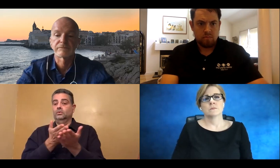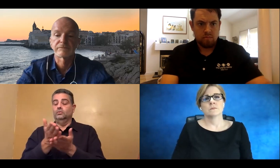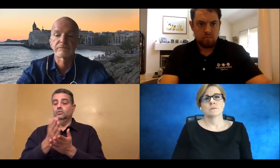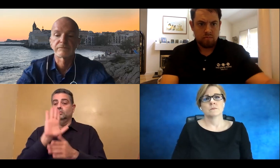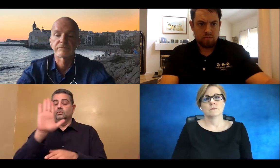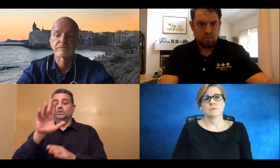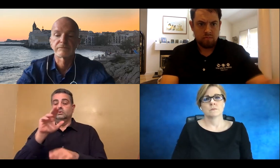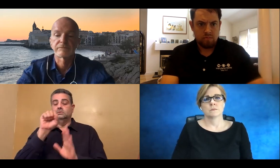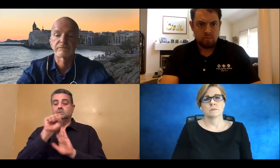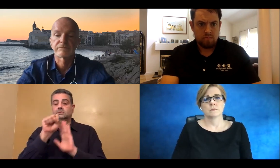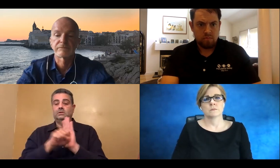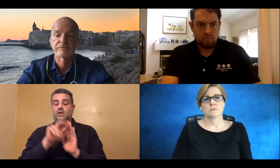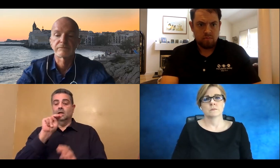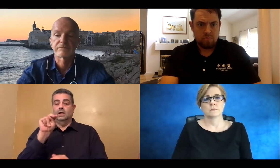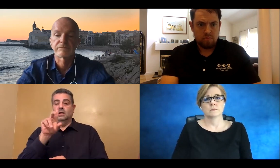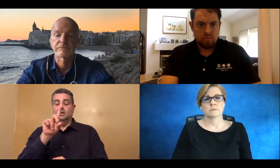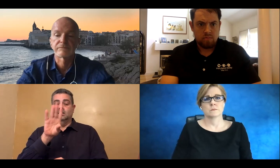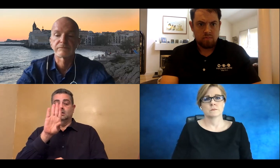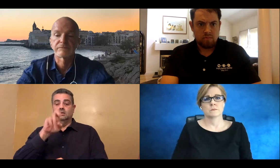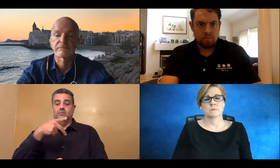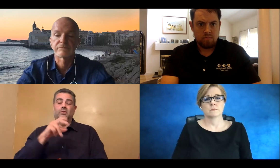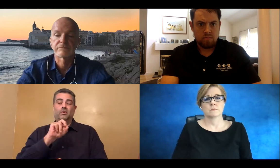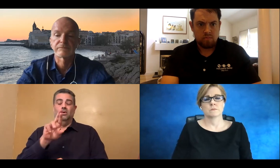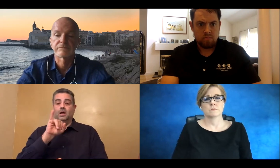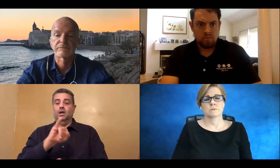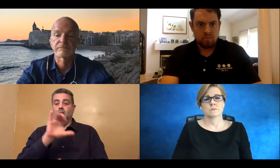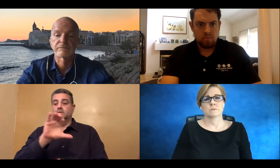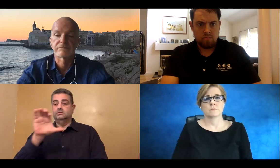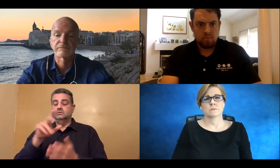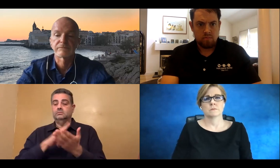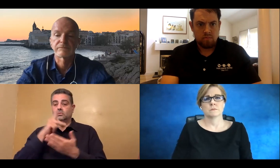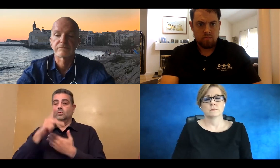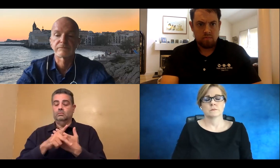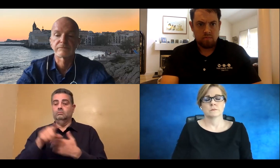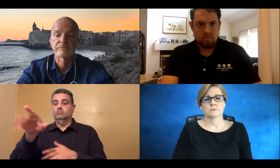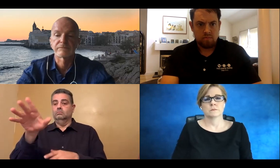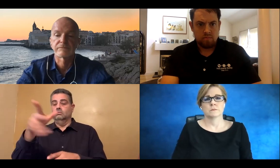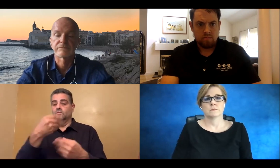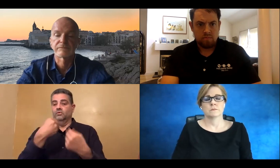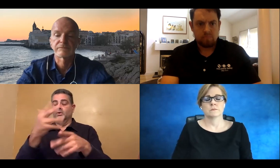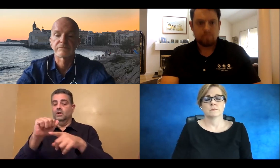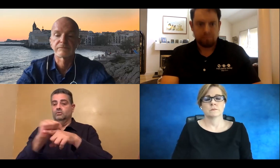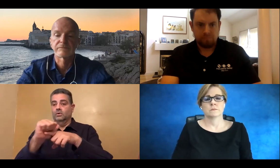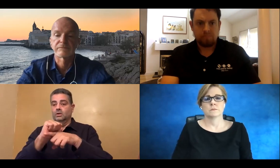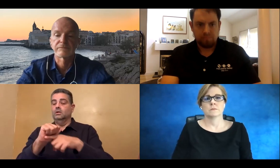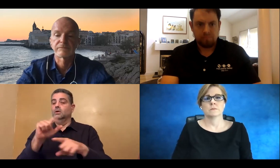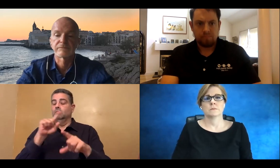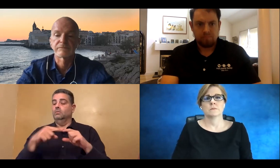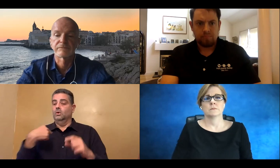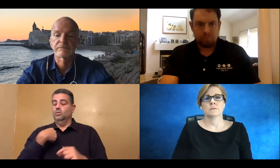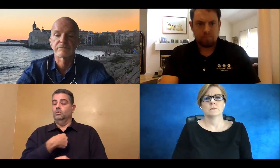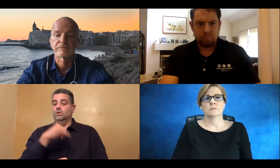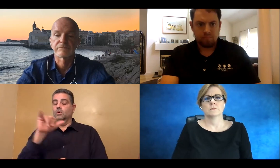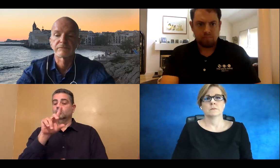For those states who receive equipment through their state NDB, EDP, or that's also the ICC